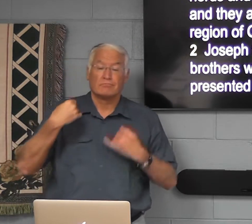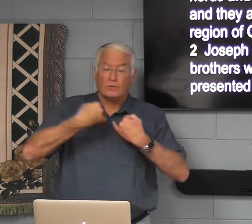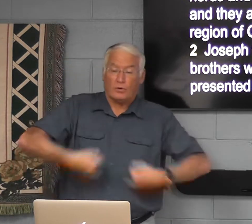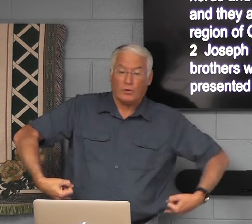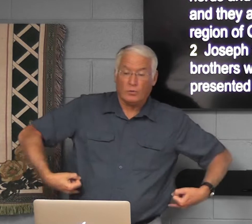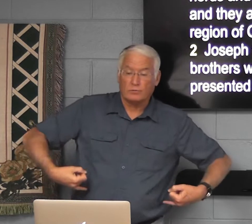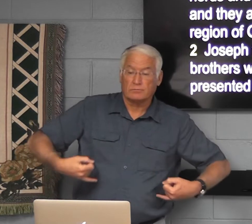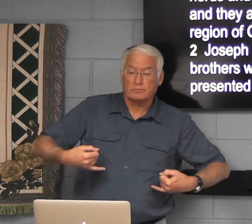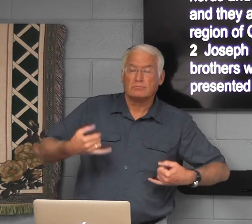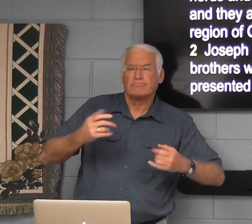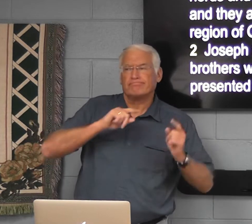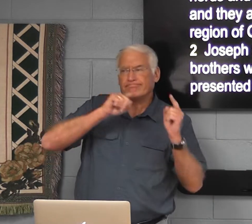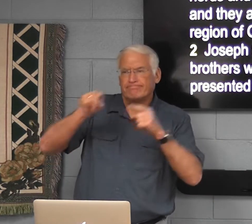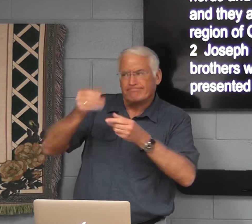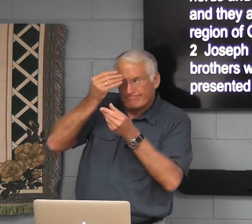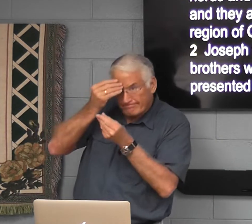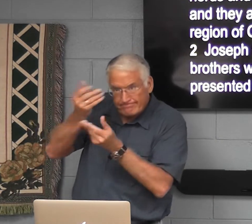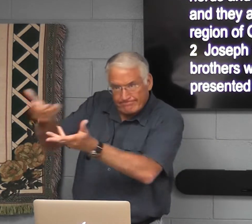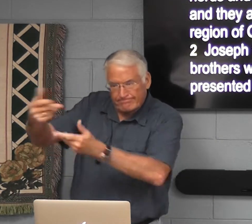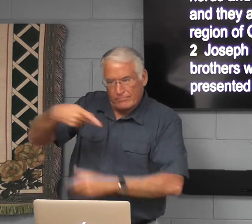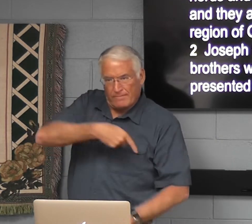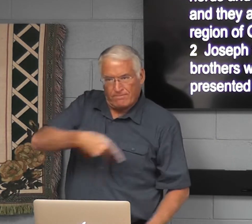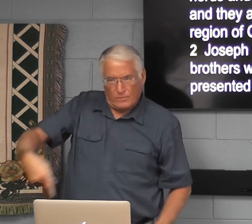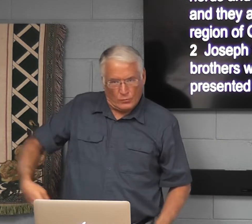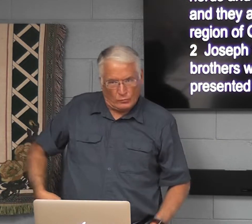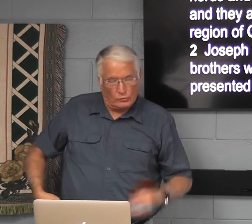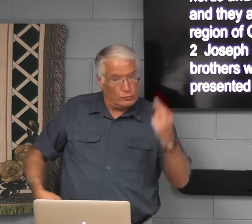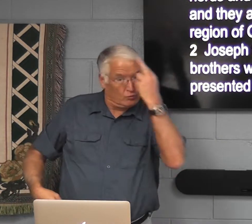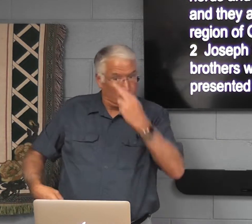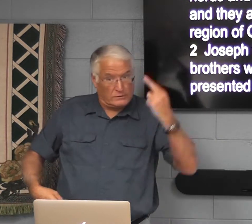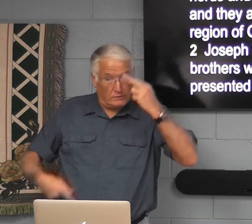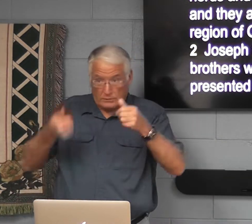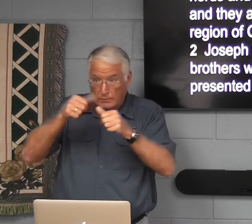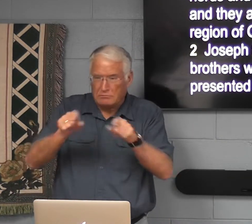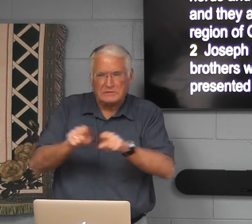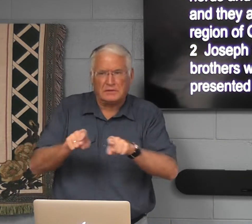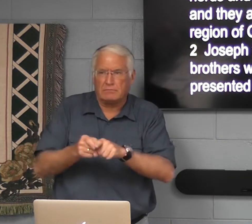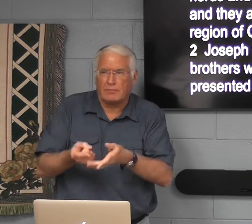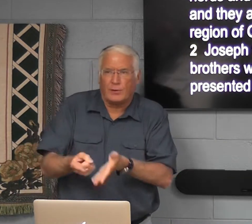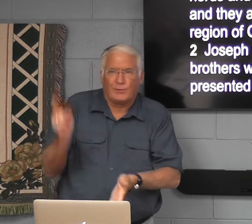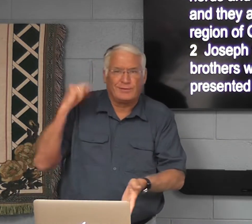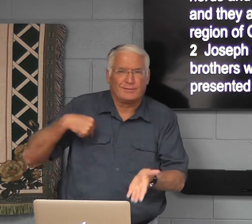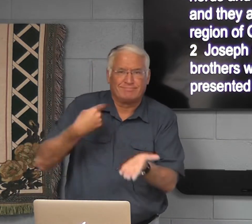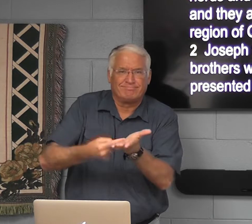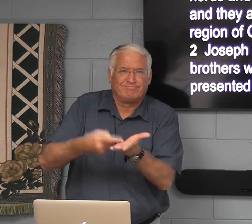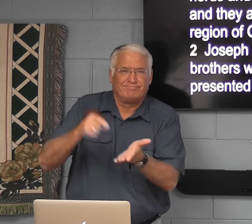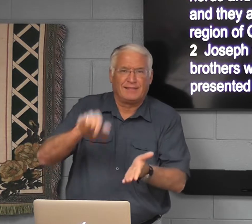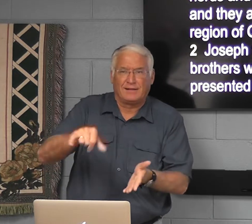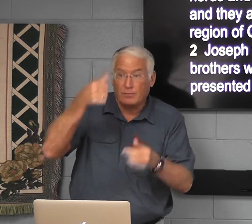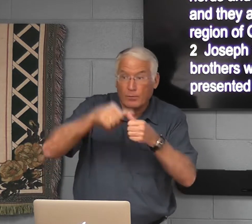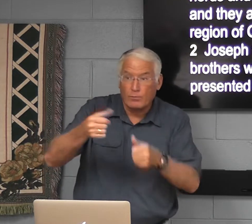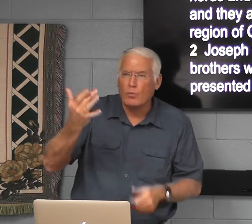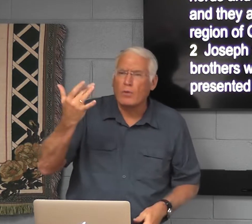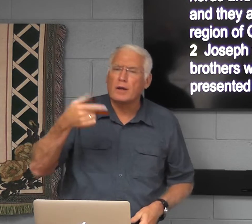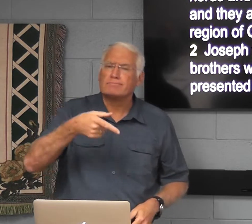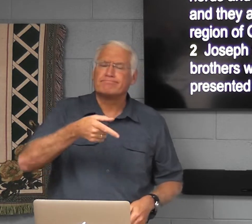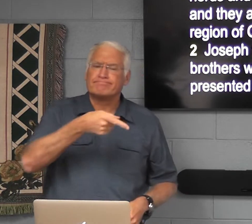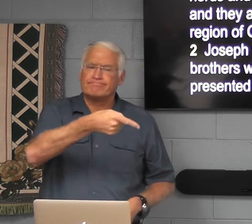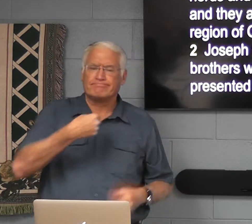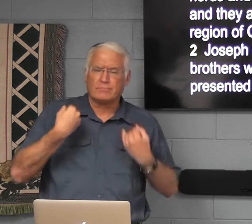The reason why Joseph told Pharaoh, why did